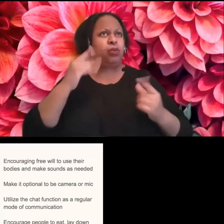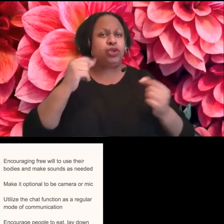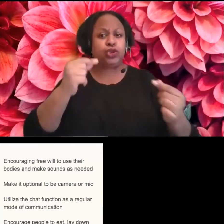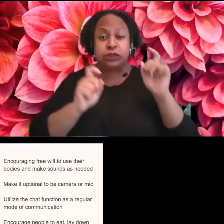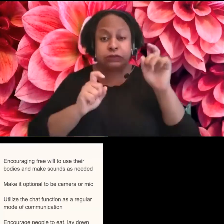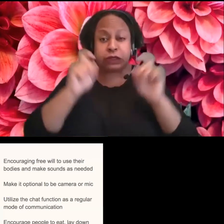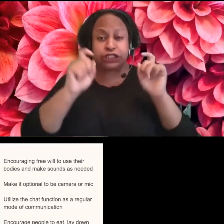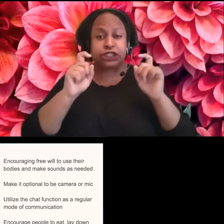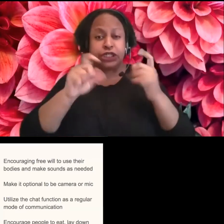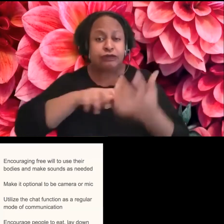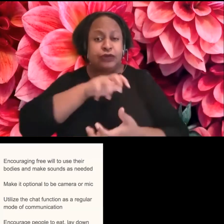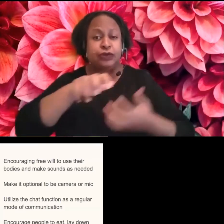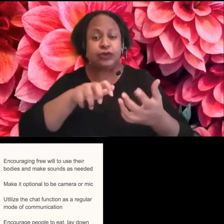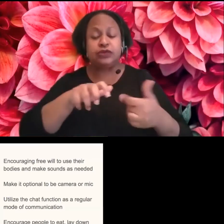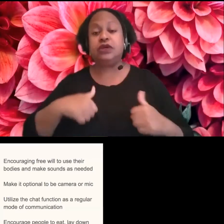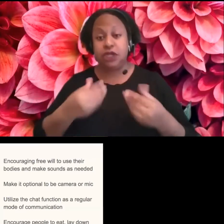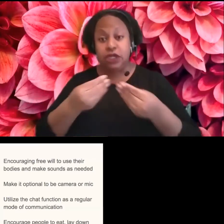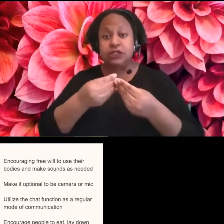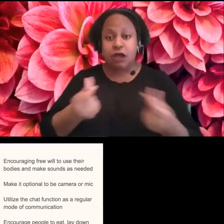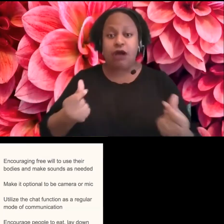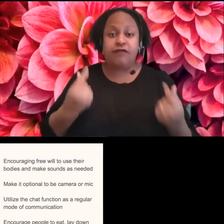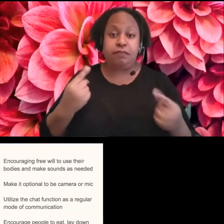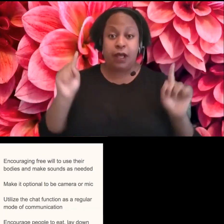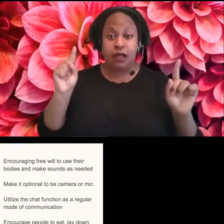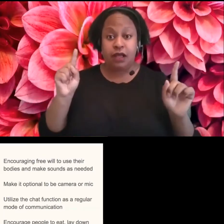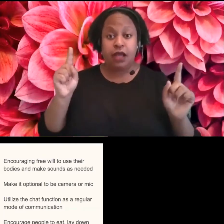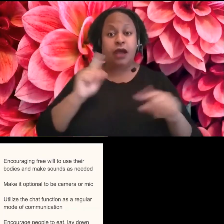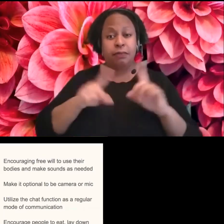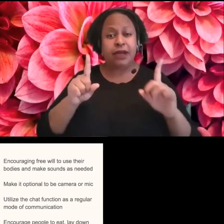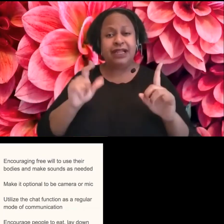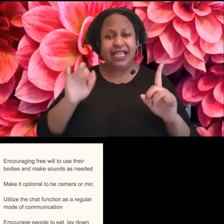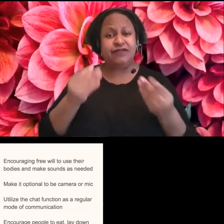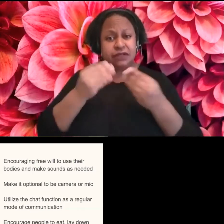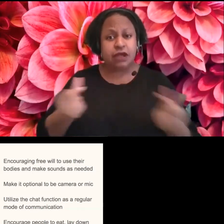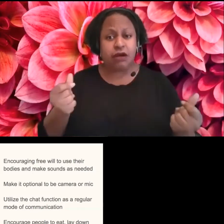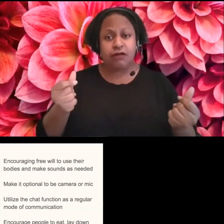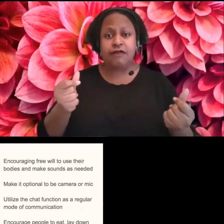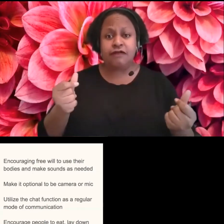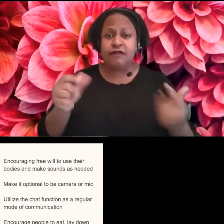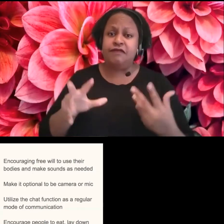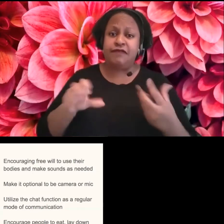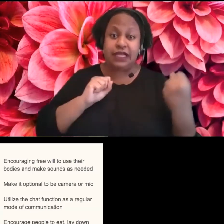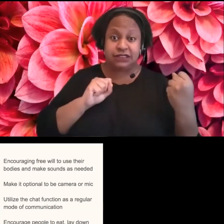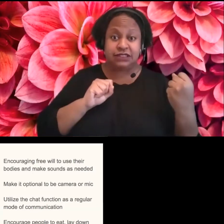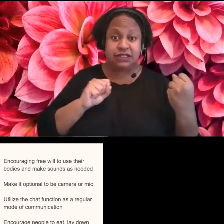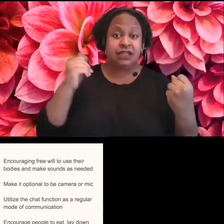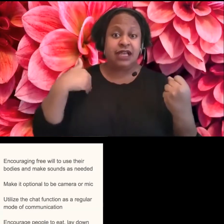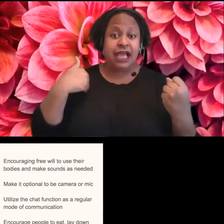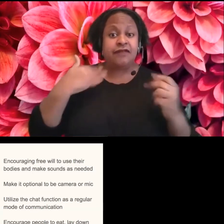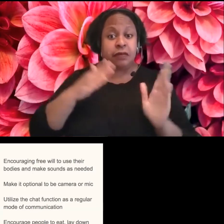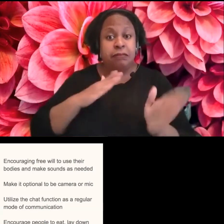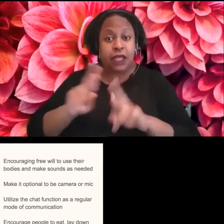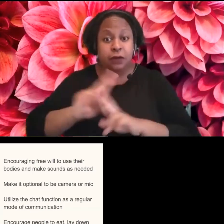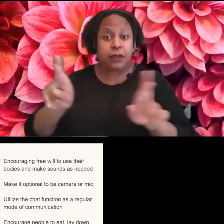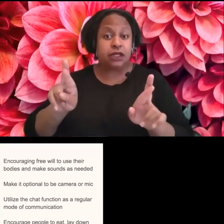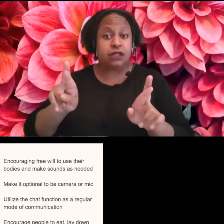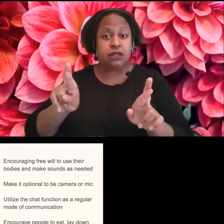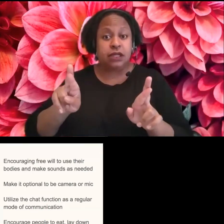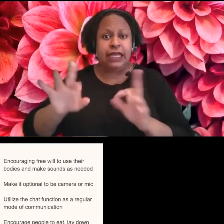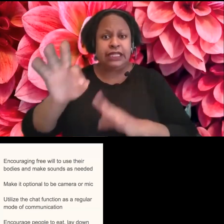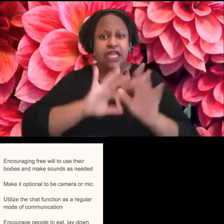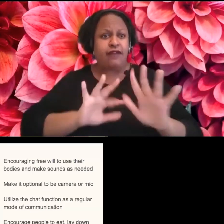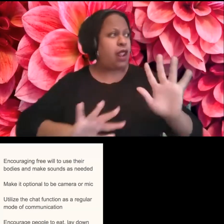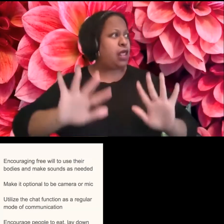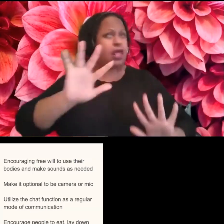solution that we arrived at had come, had, had happened much sooner and they had a plan for how they actually dealt with it instead of